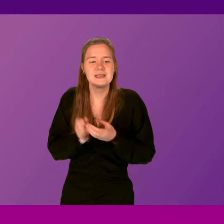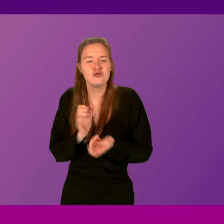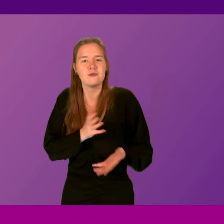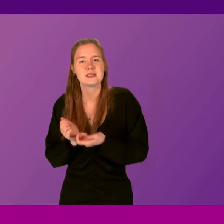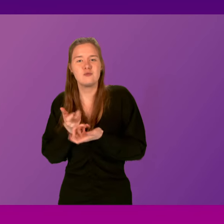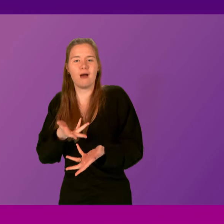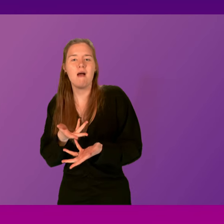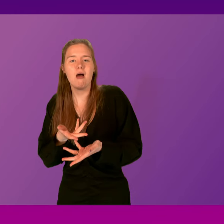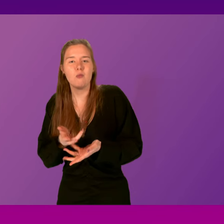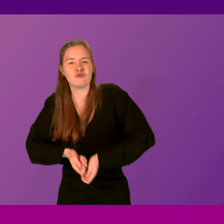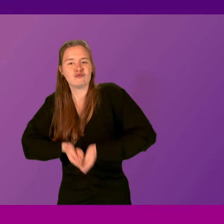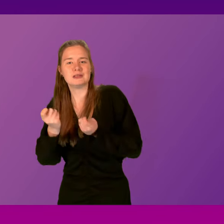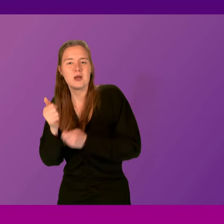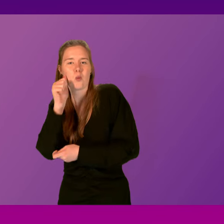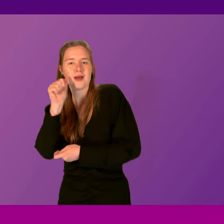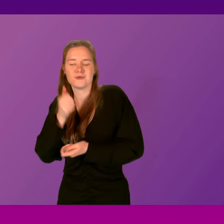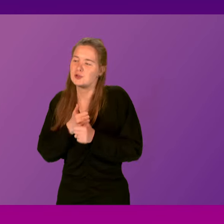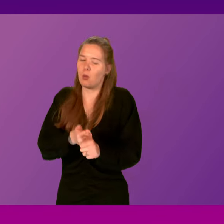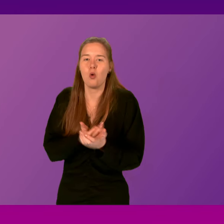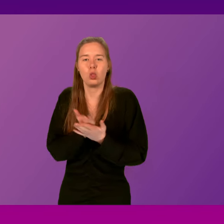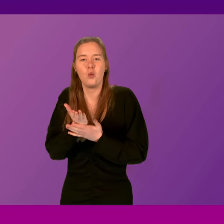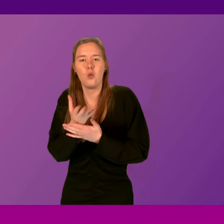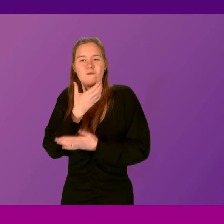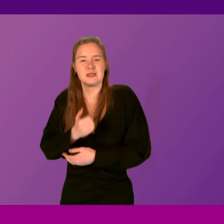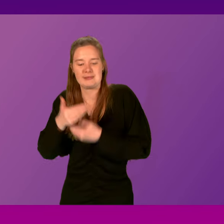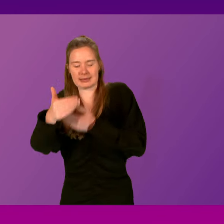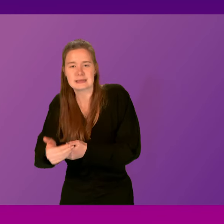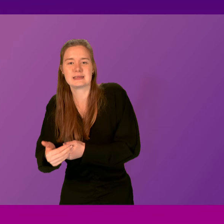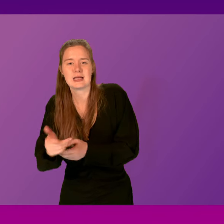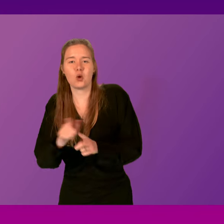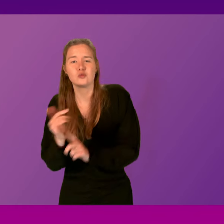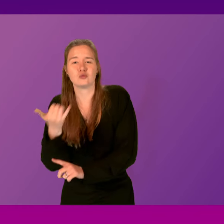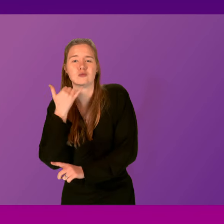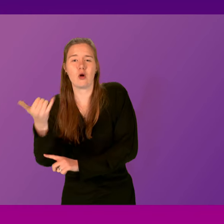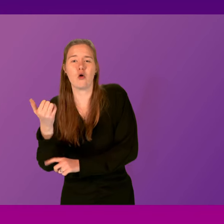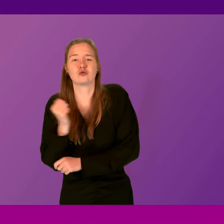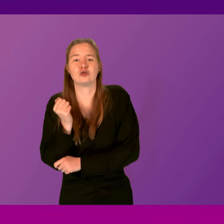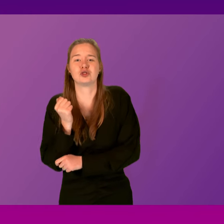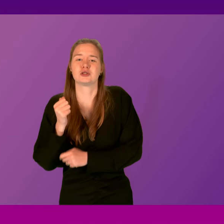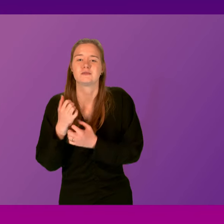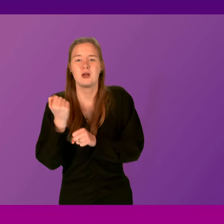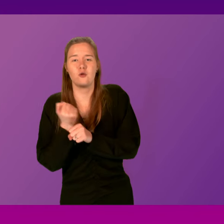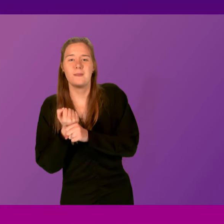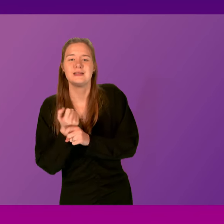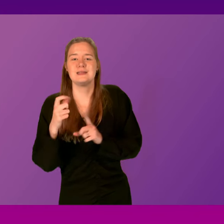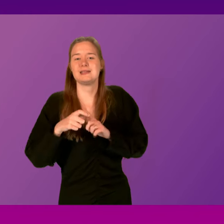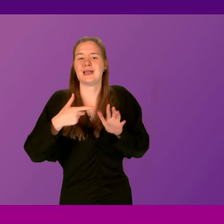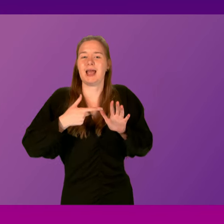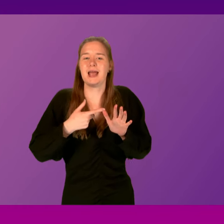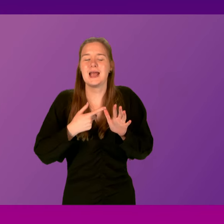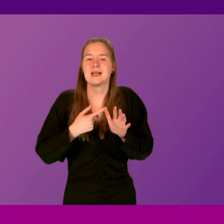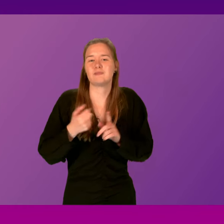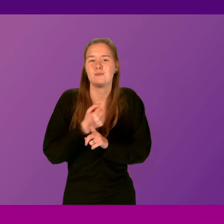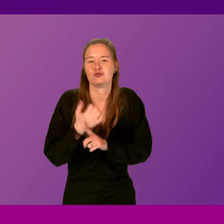be raising awareness of the availability of support throughout the festive period, and you can also call the Scottish Government-funded domestic abuse helpline on